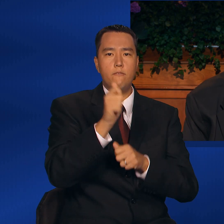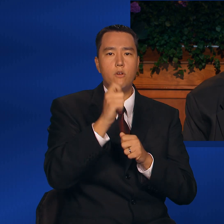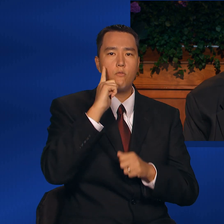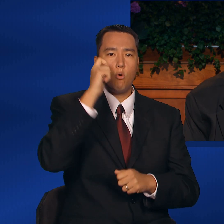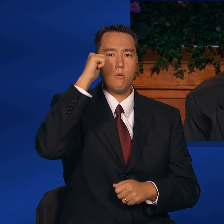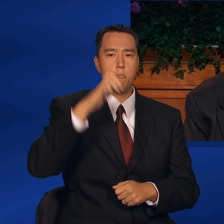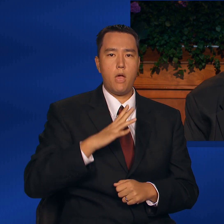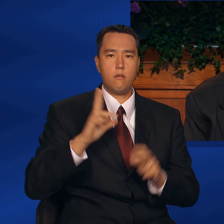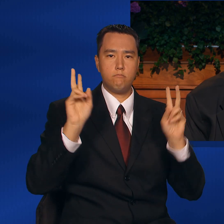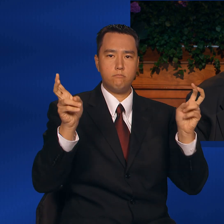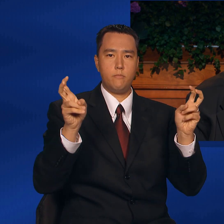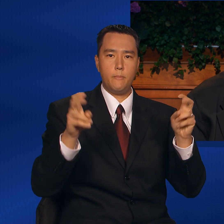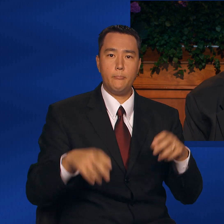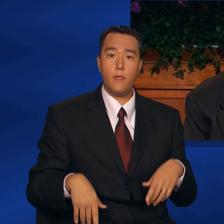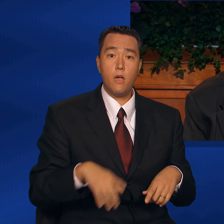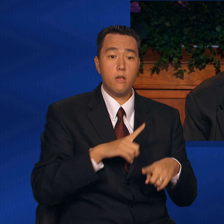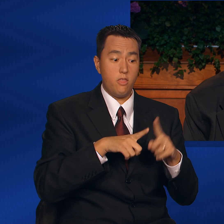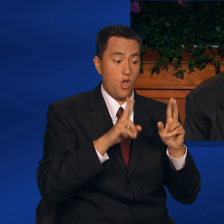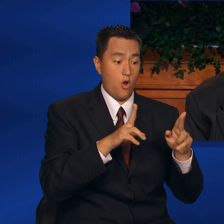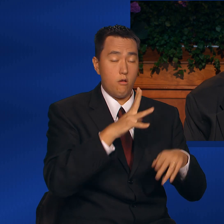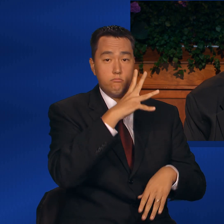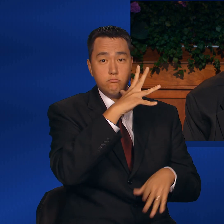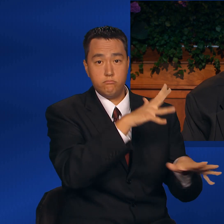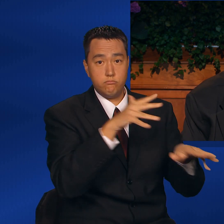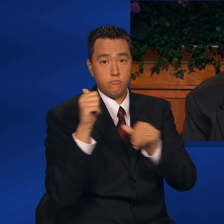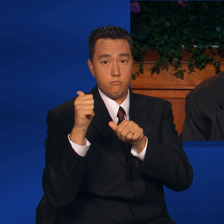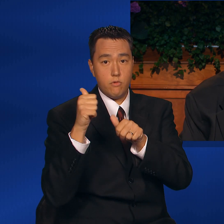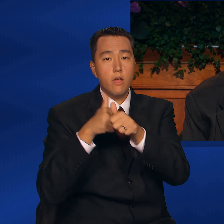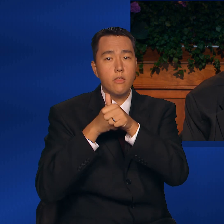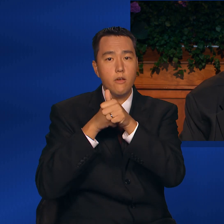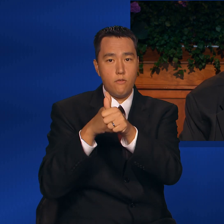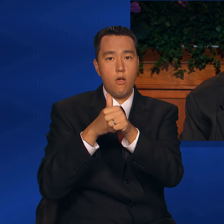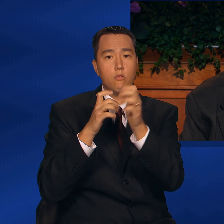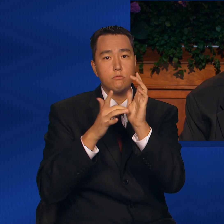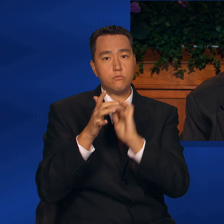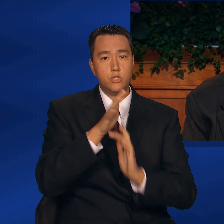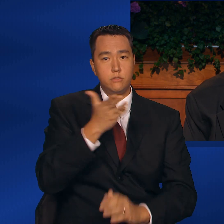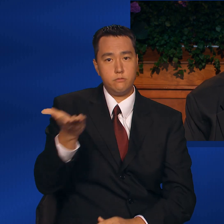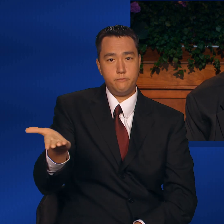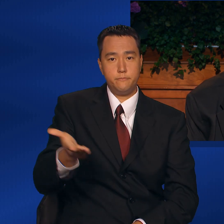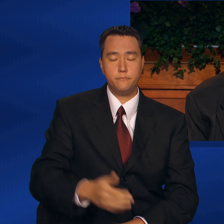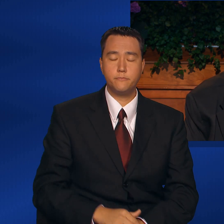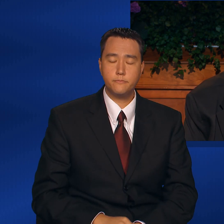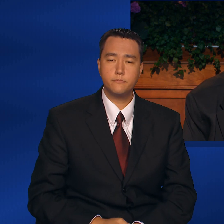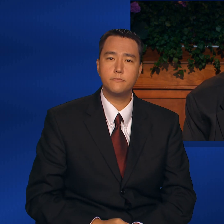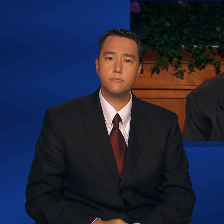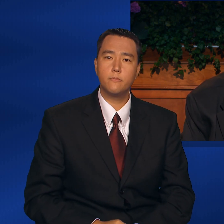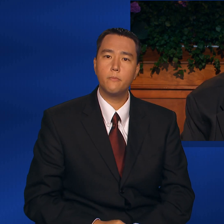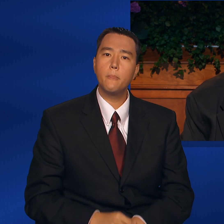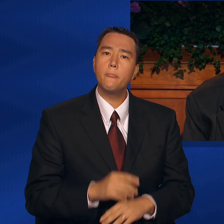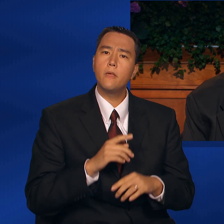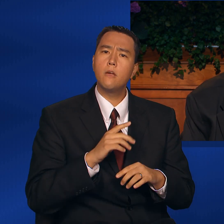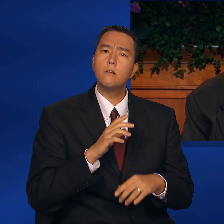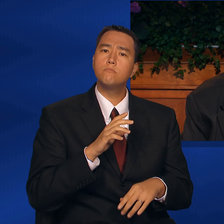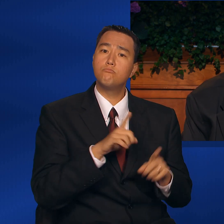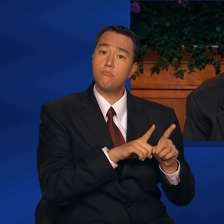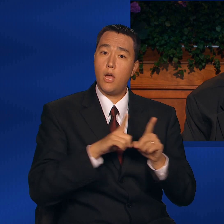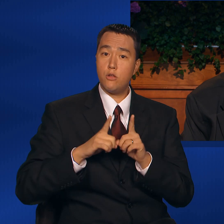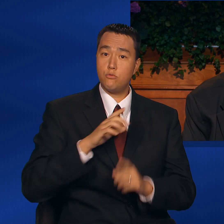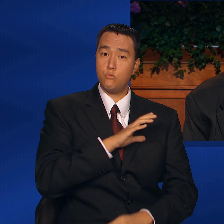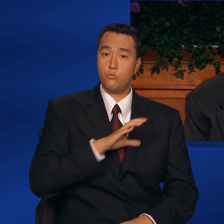And they straightaway left their nets and followed him. As Christians today,